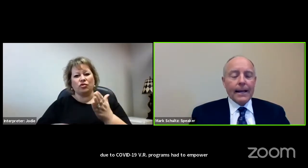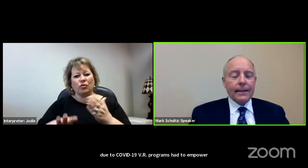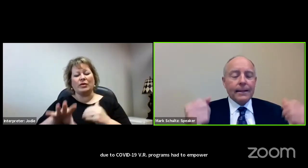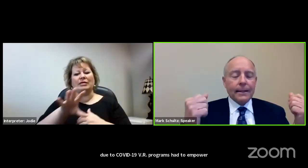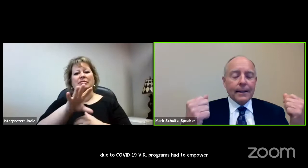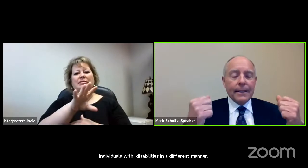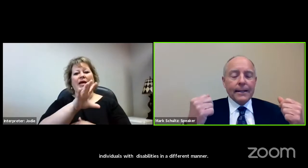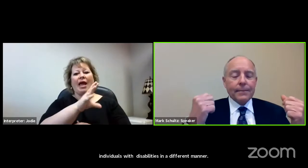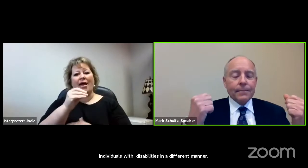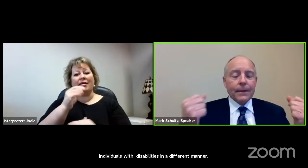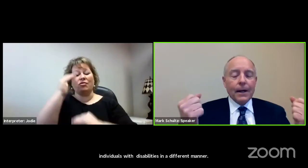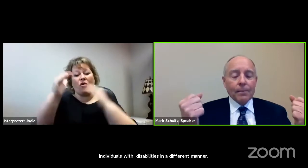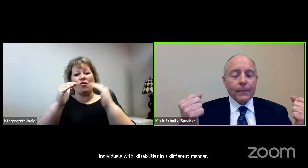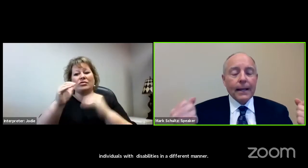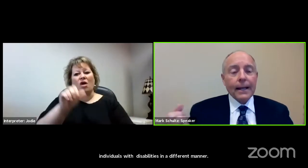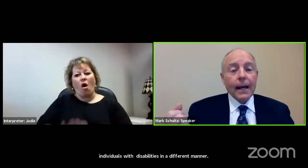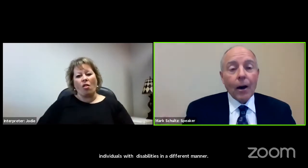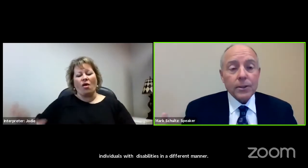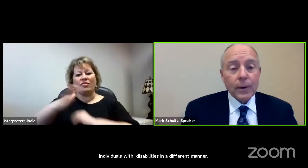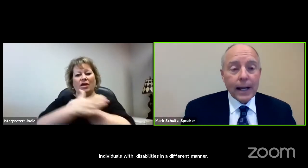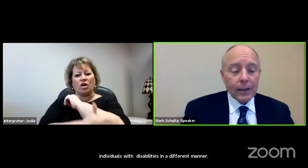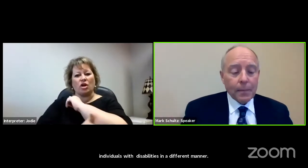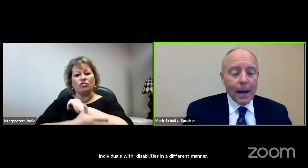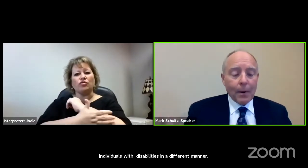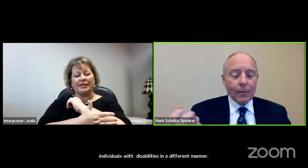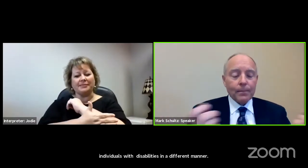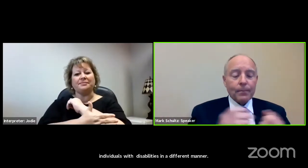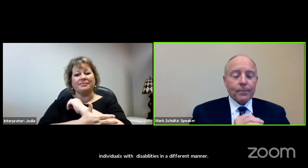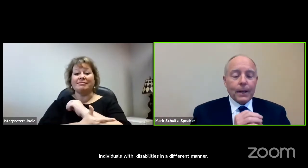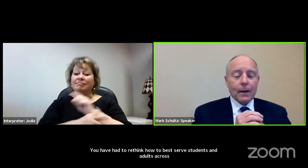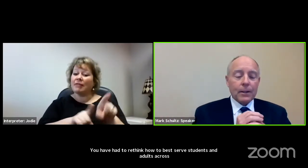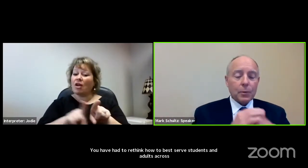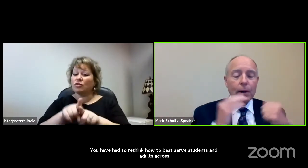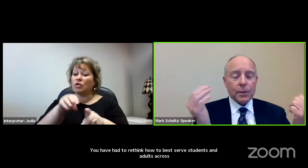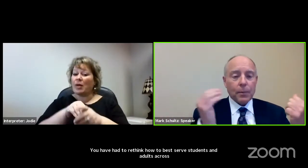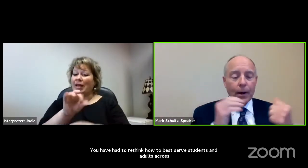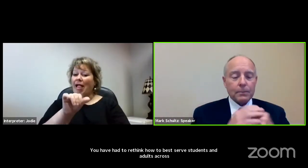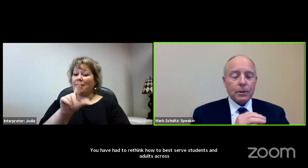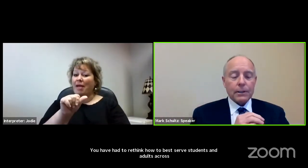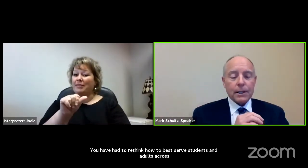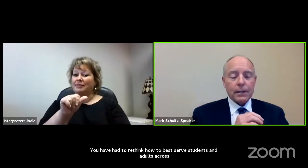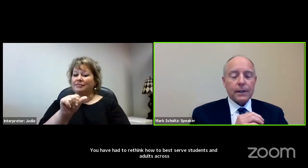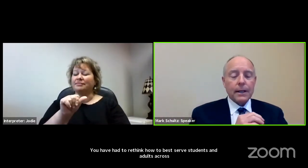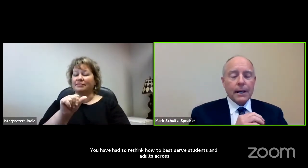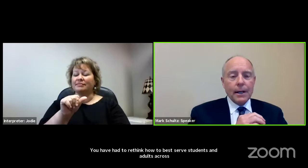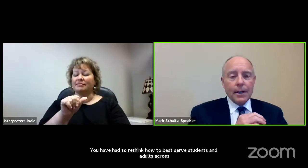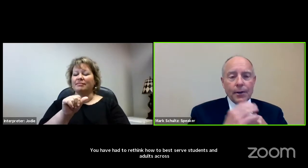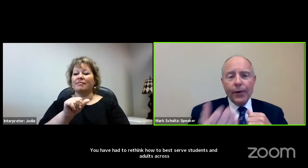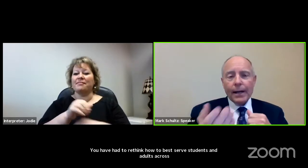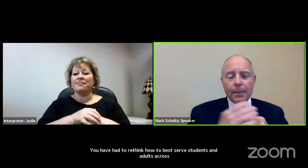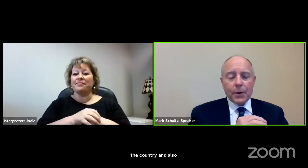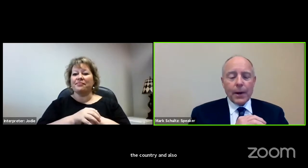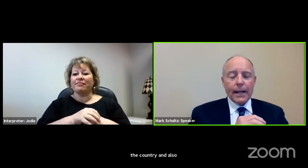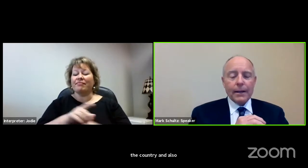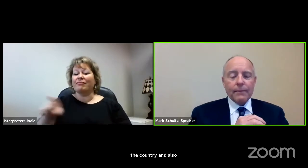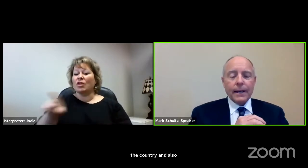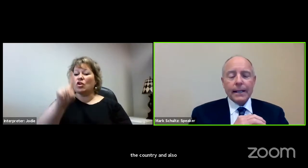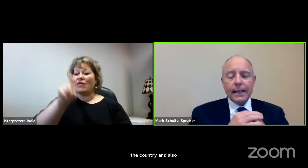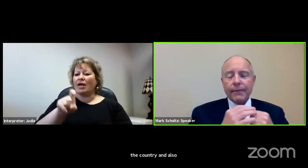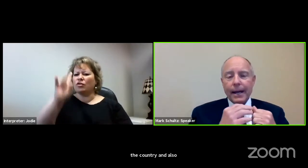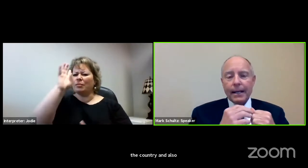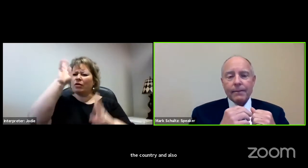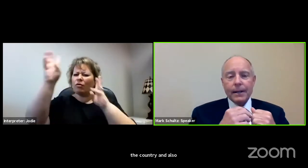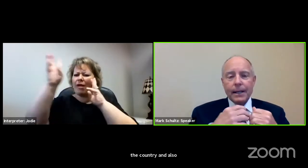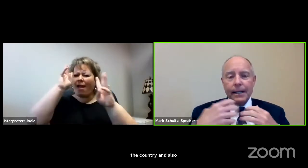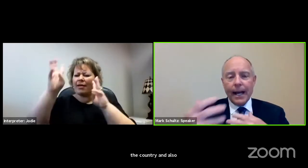and also in Alabama, as well as the programs across the country. You've had to be creative